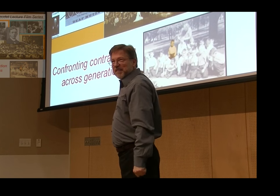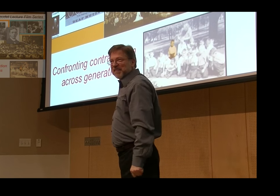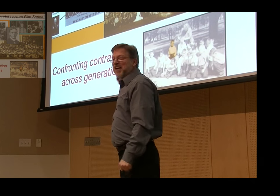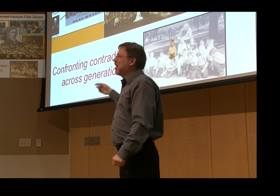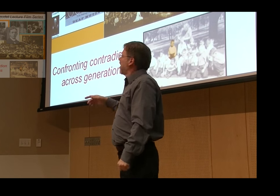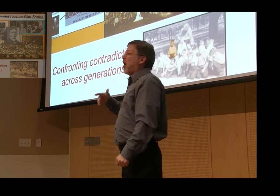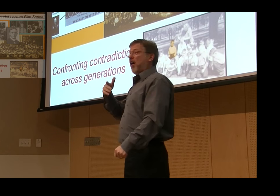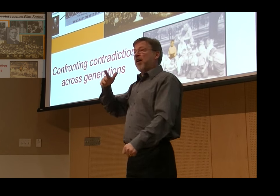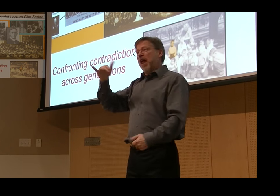This was 50 years ago.